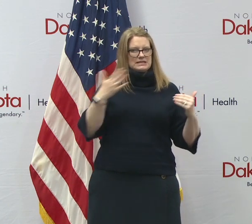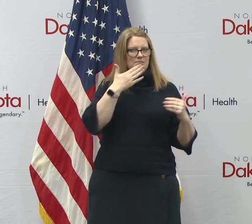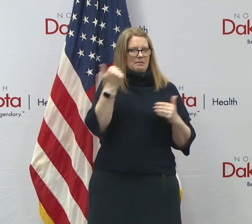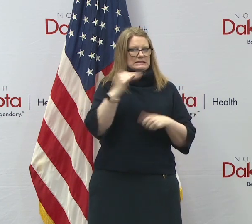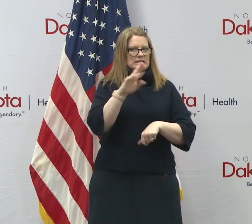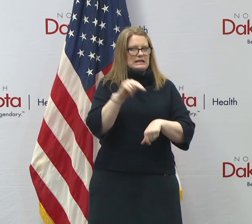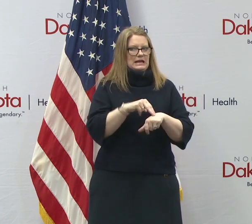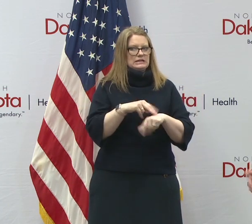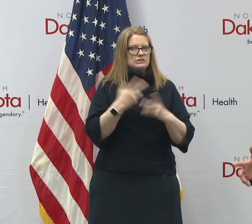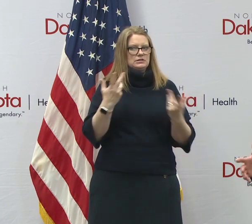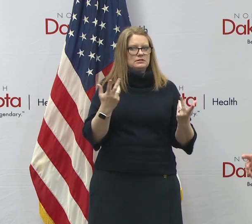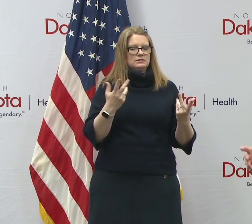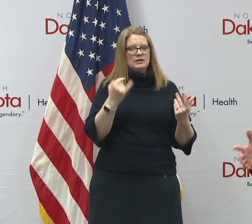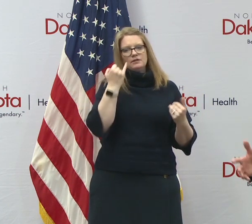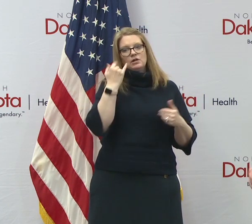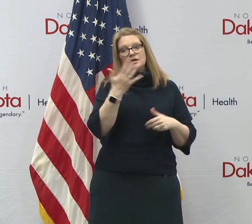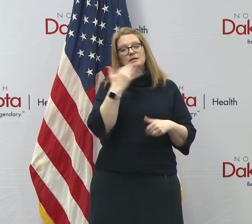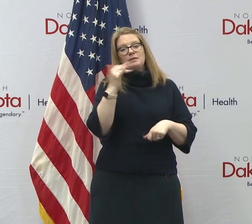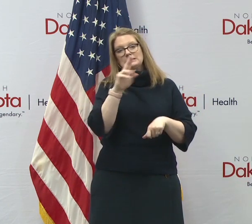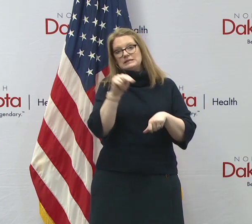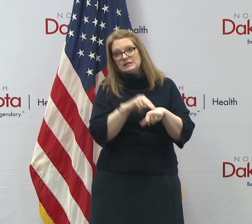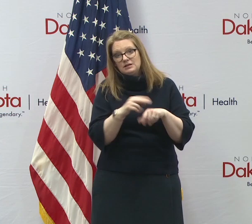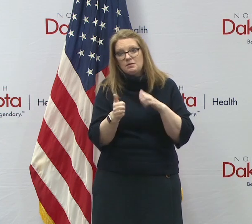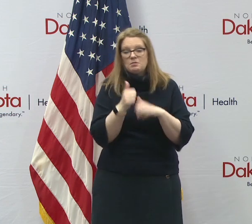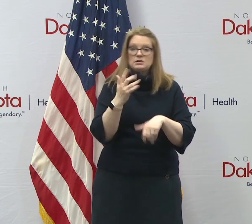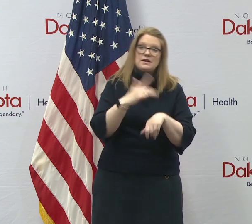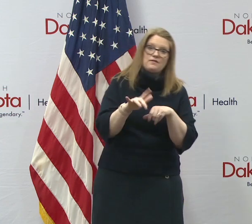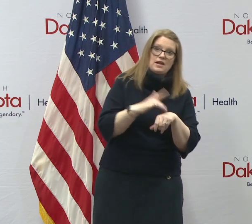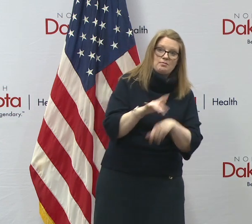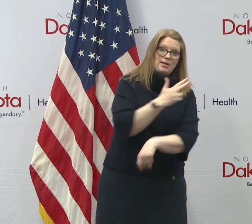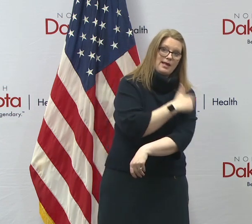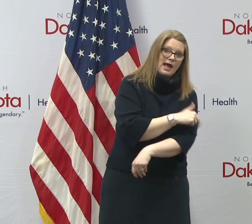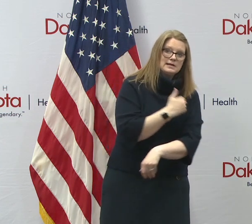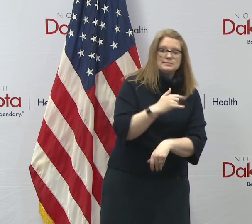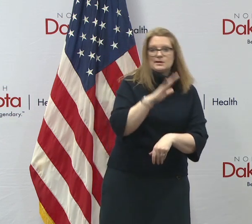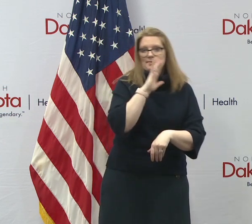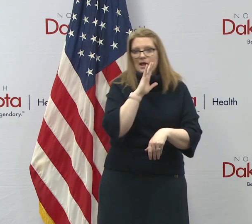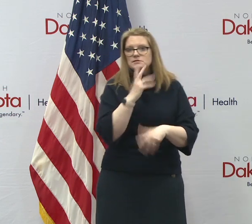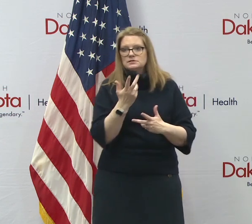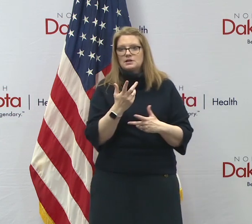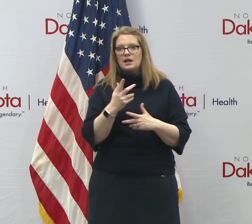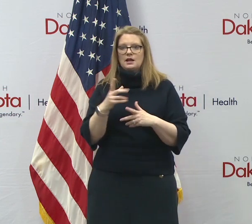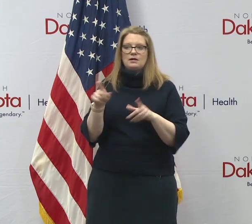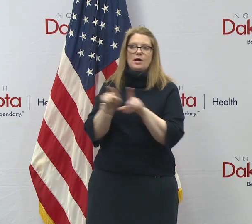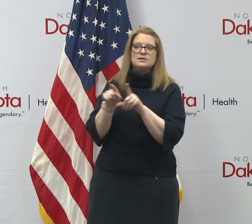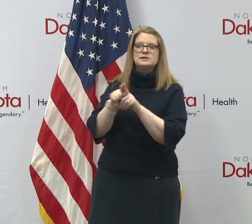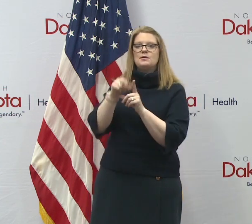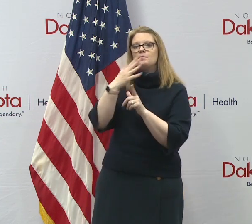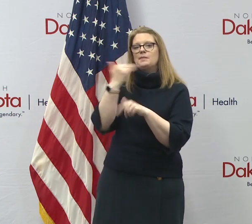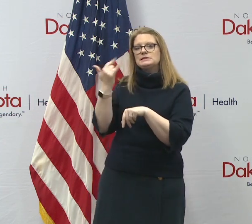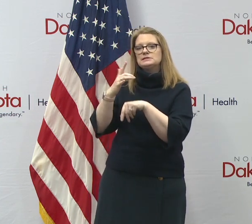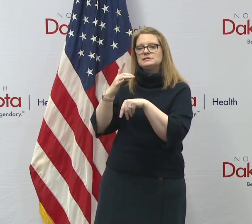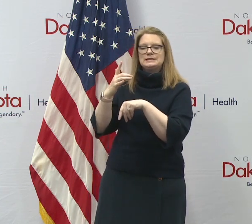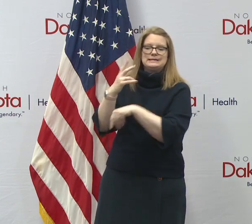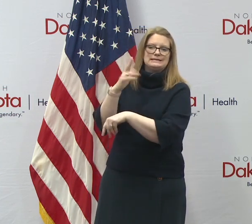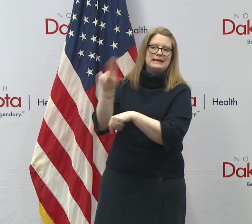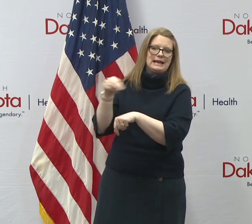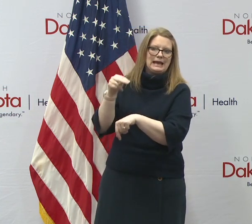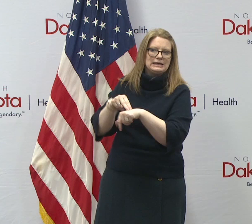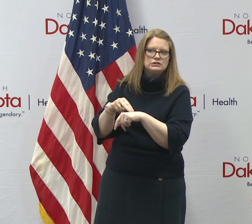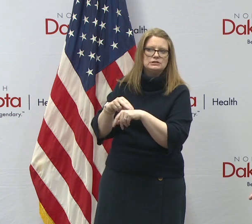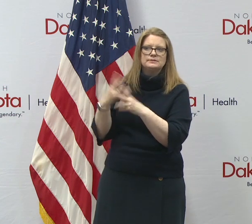you're in the best in the nation in terms of most available hospital capacity and best in the nation in terms of, of the, uh,